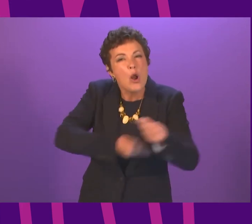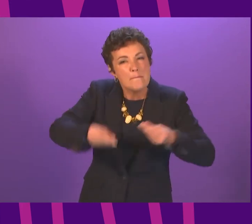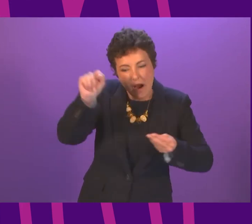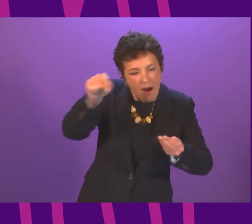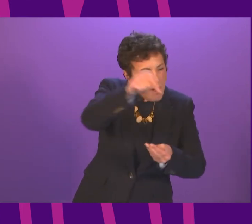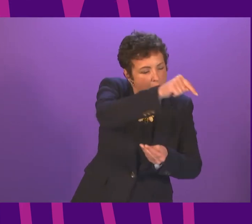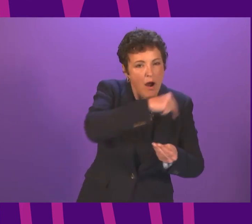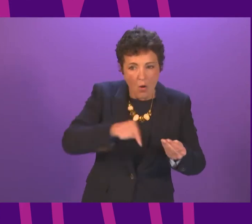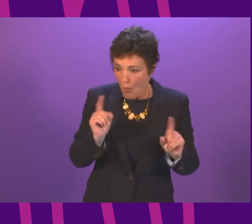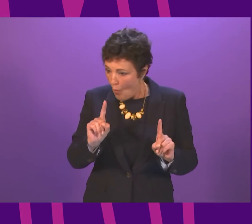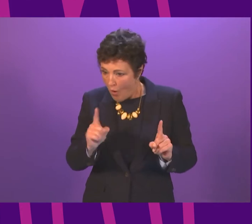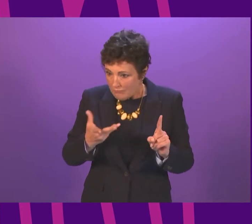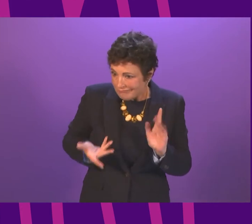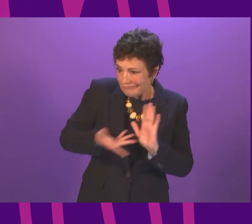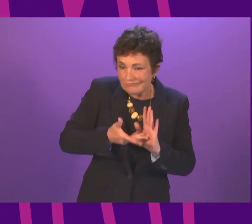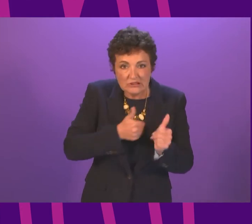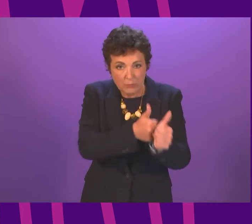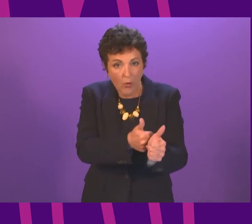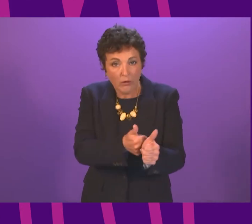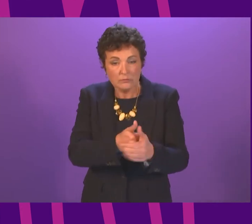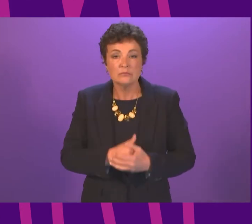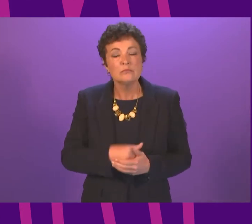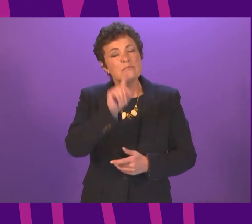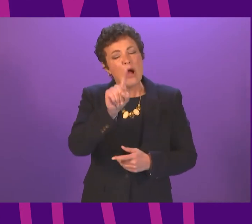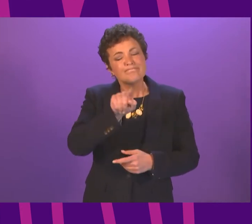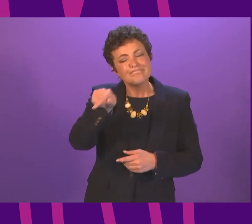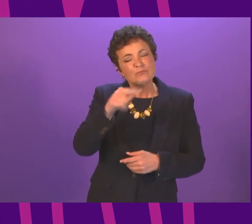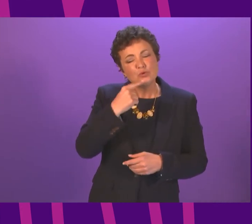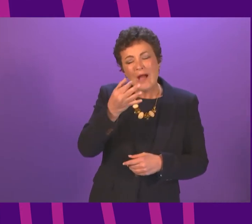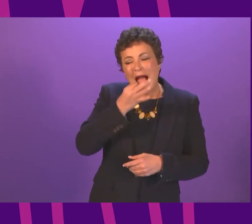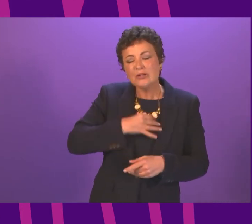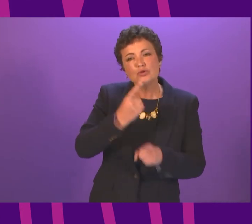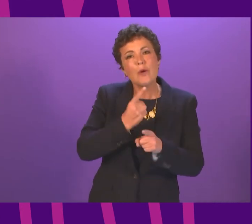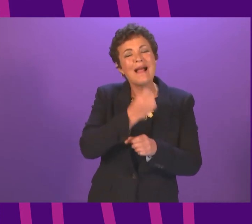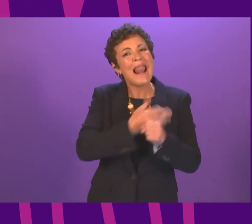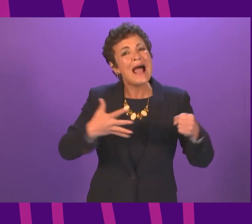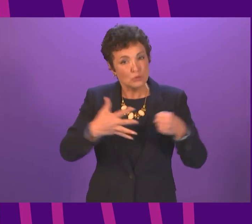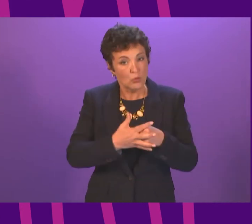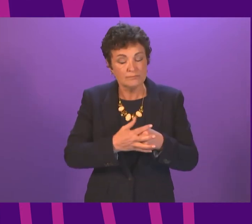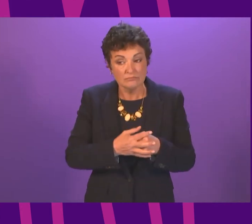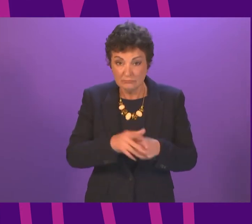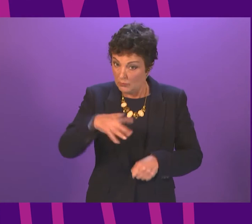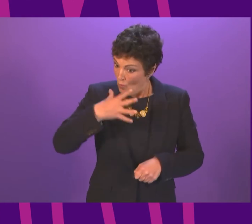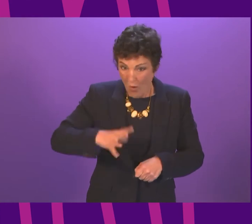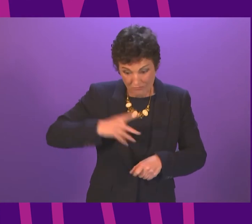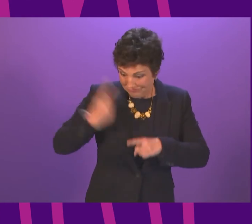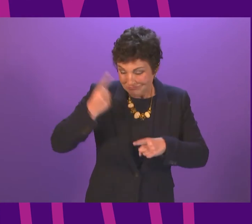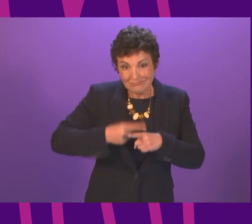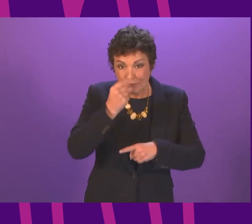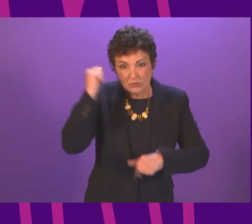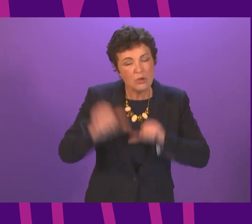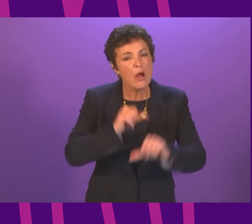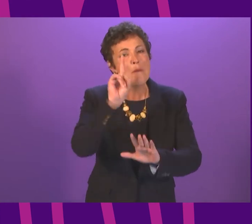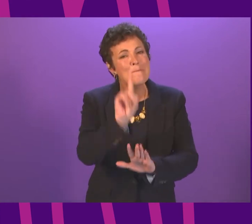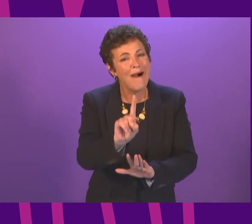support we can give. In terms of getting Glasgow back on track, we want to do that as quickly as possible. But that's